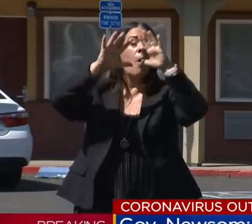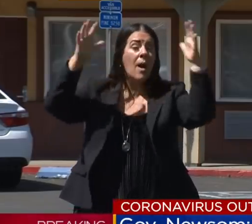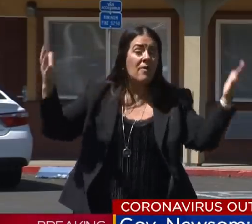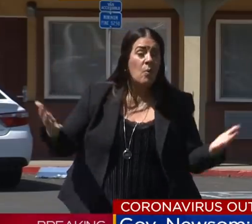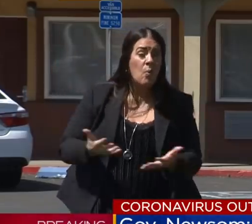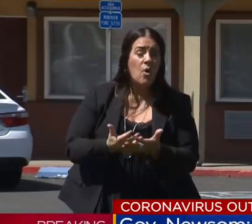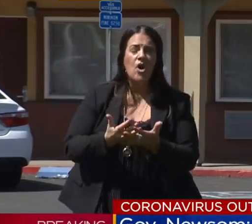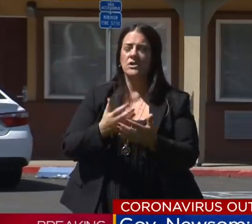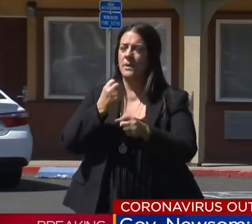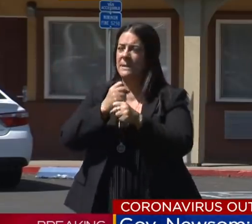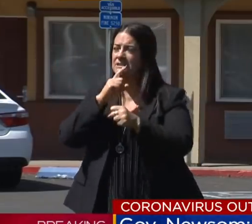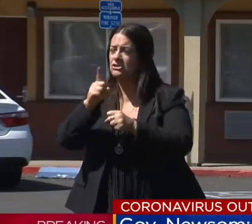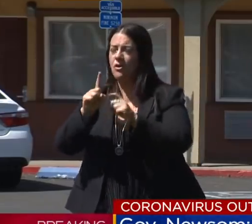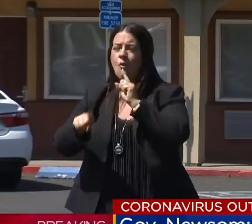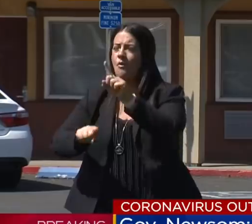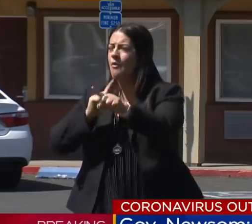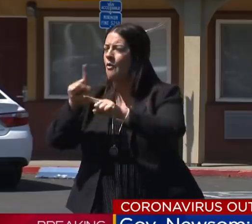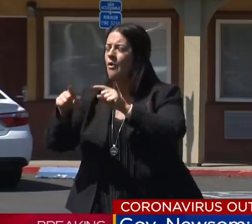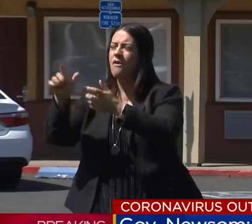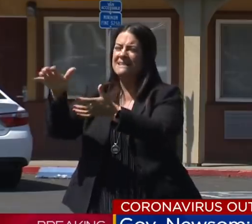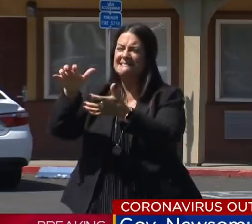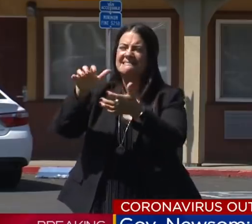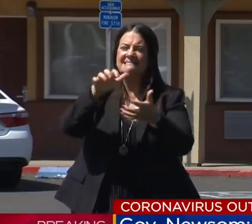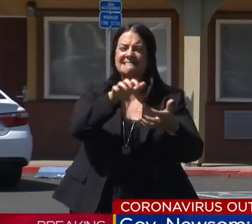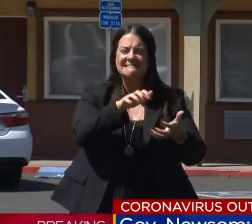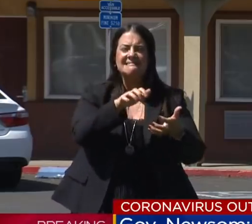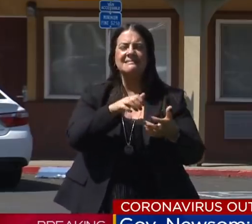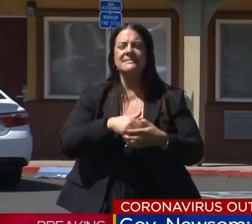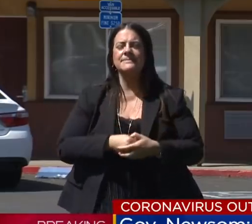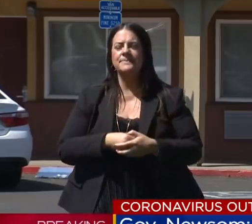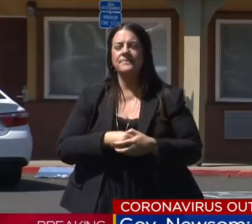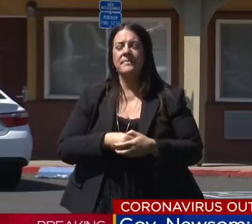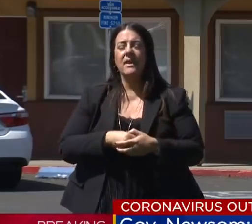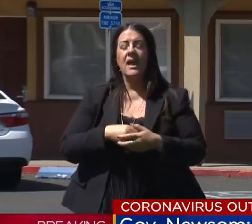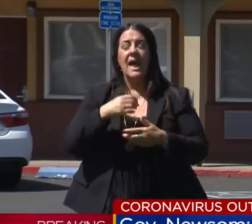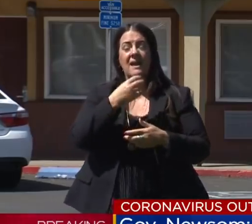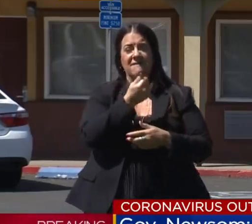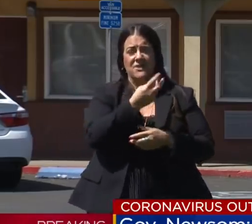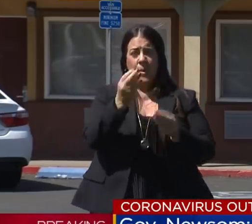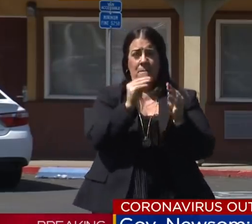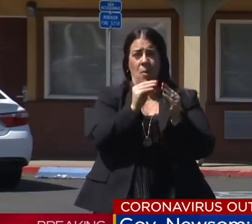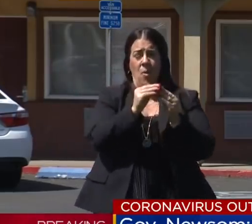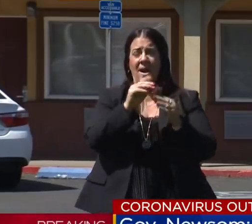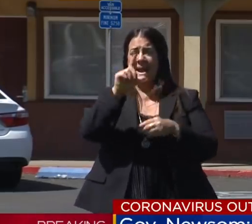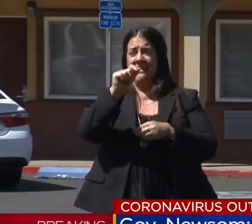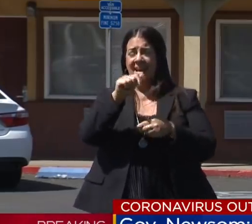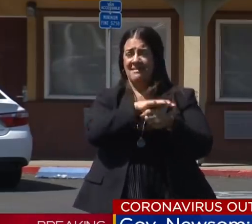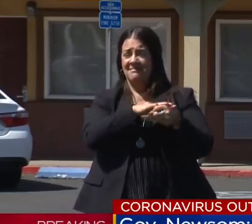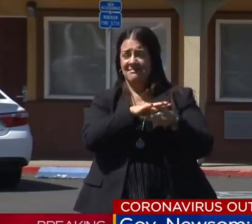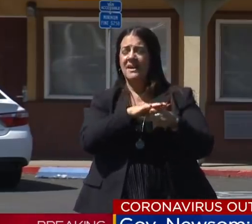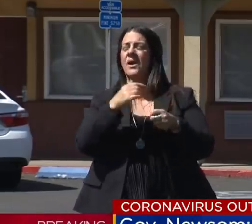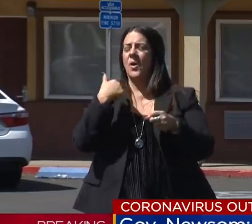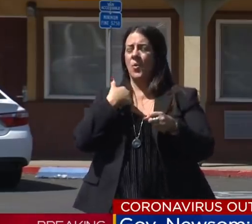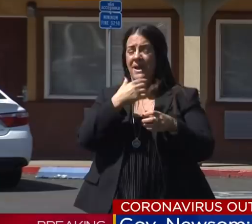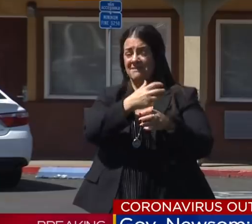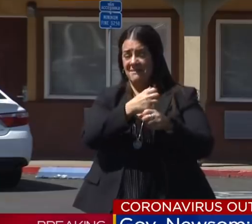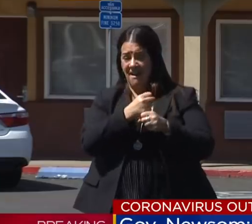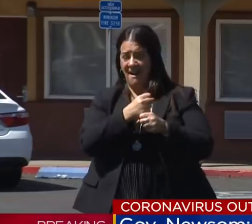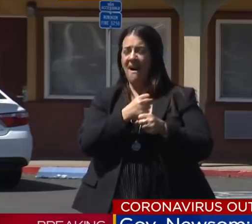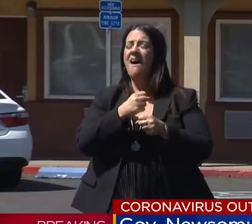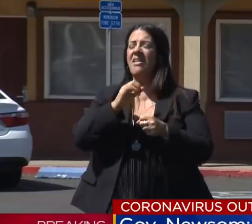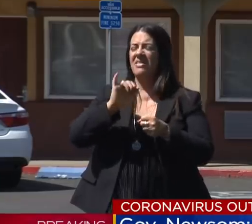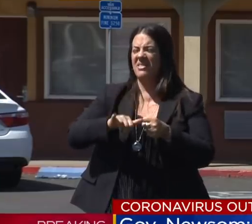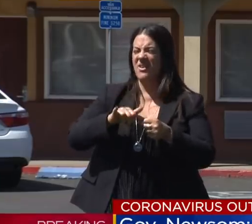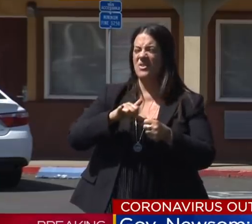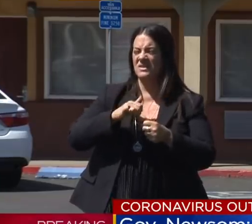We continue to find and source more ventilators, found a few hundred more from the L.A. County region that were retrofitting back up in